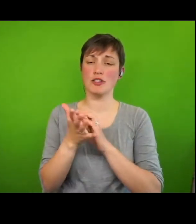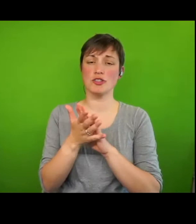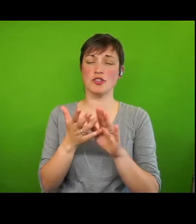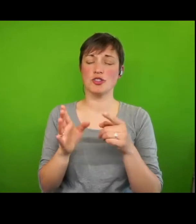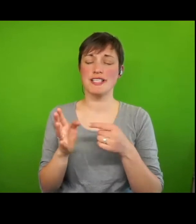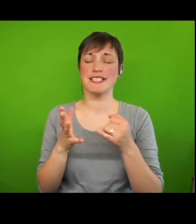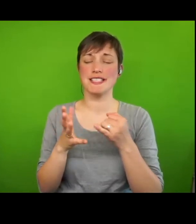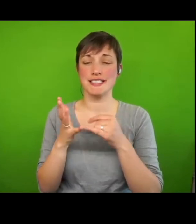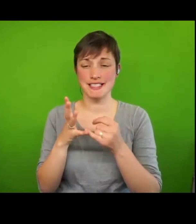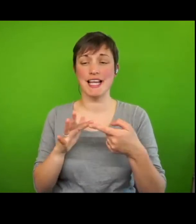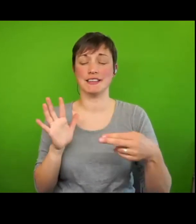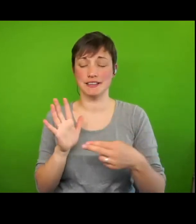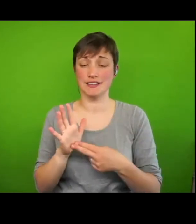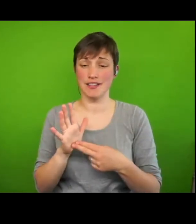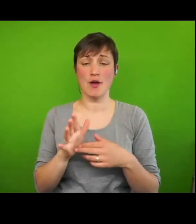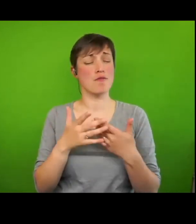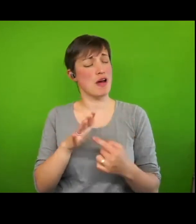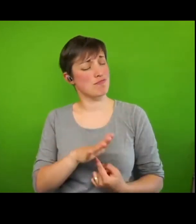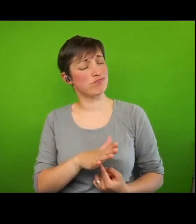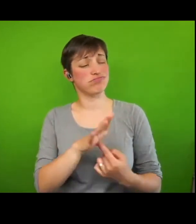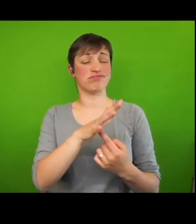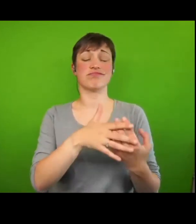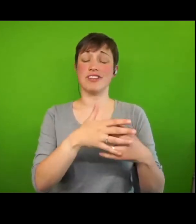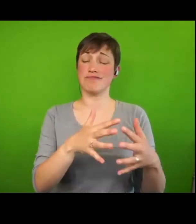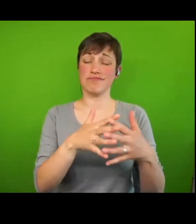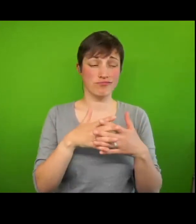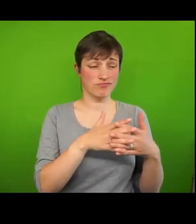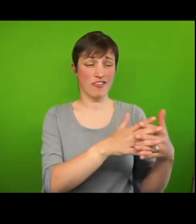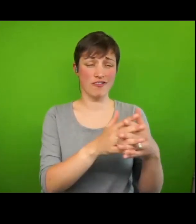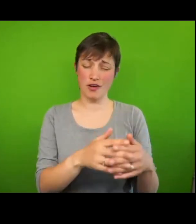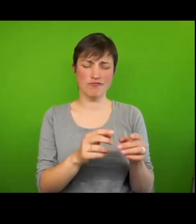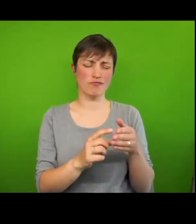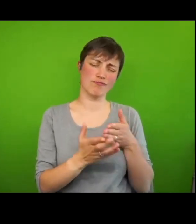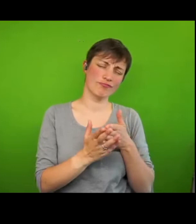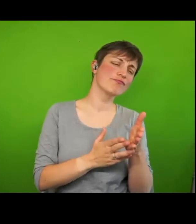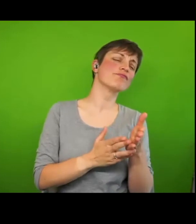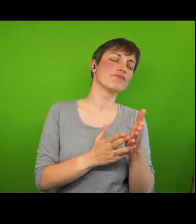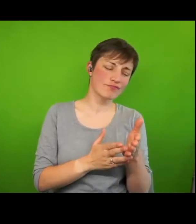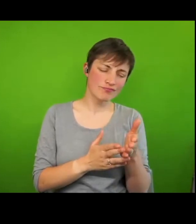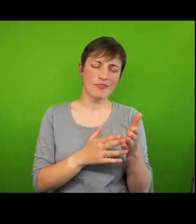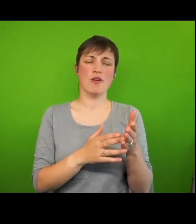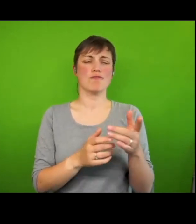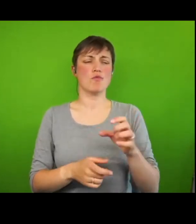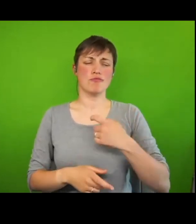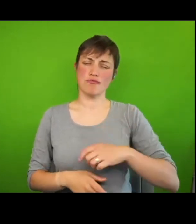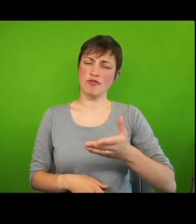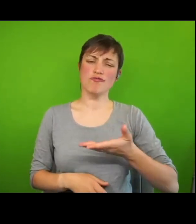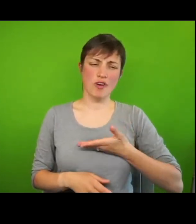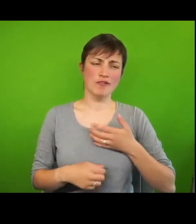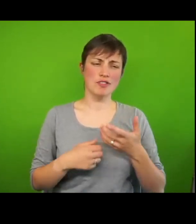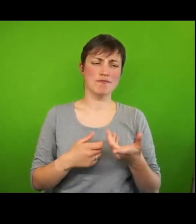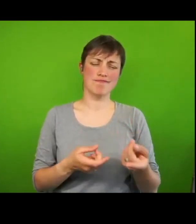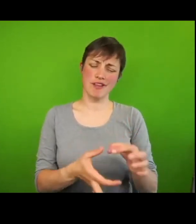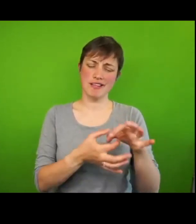UN's adoption of a human rights-based approach to poverty, suggests that human rights are best understood as a